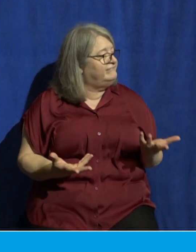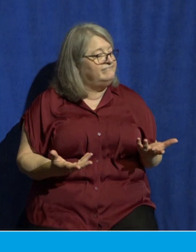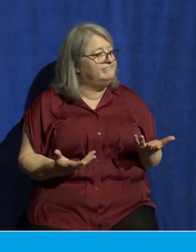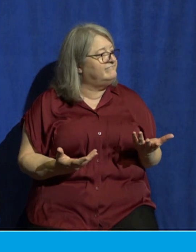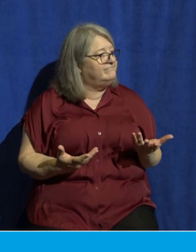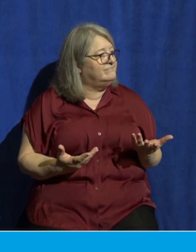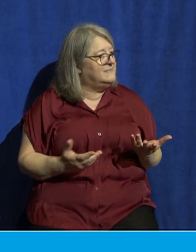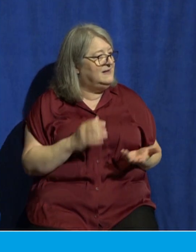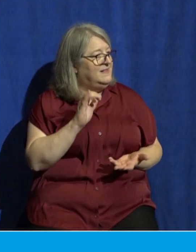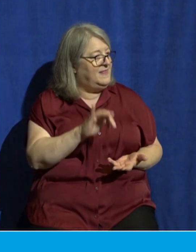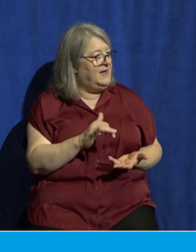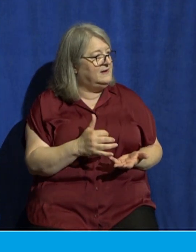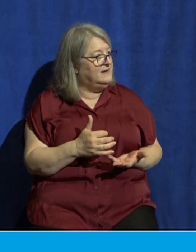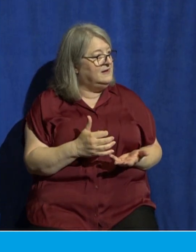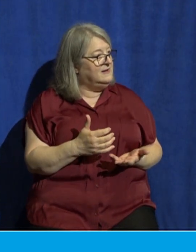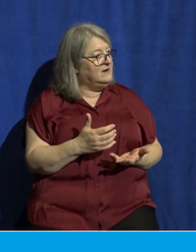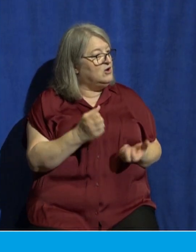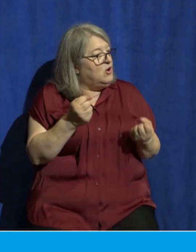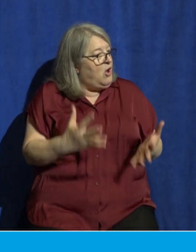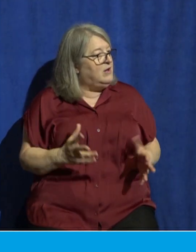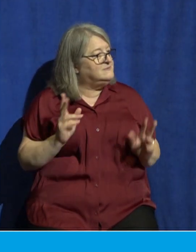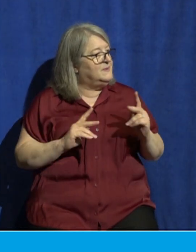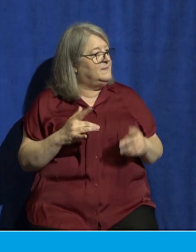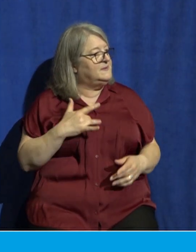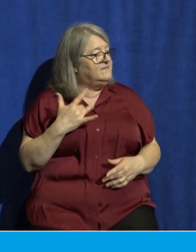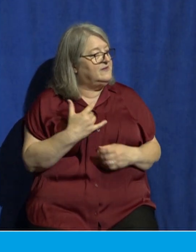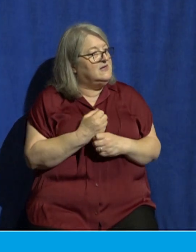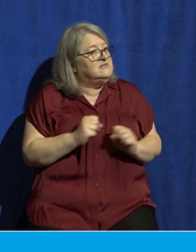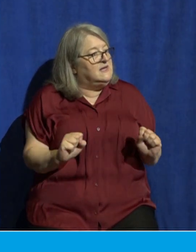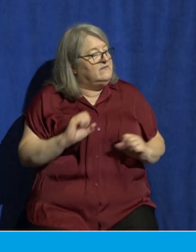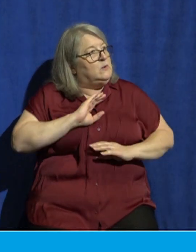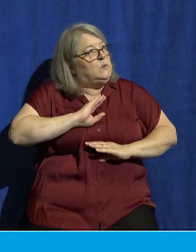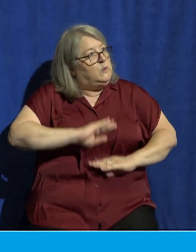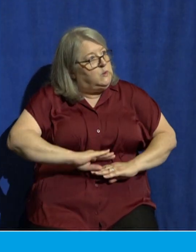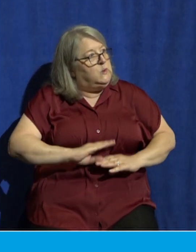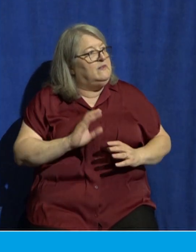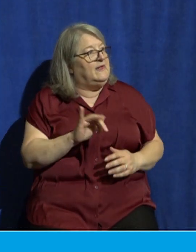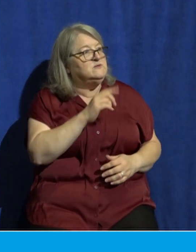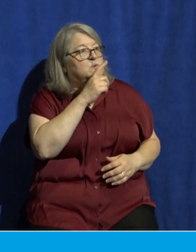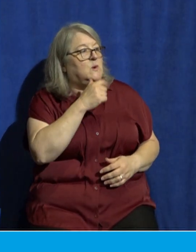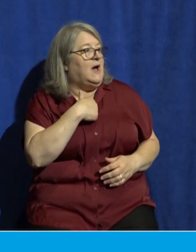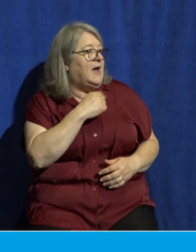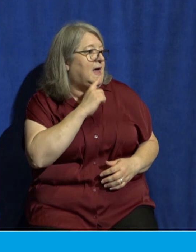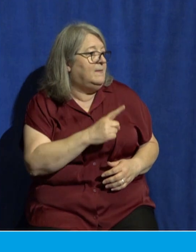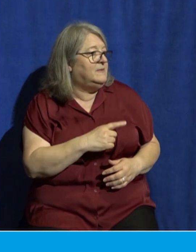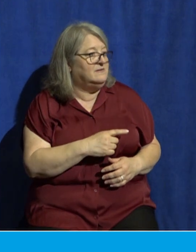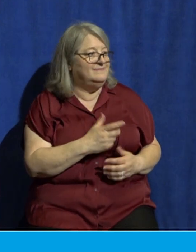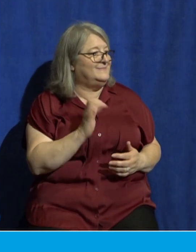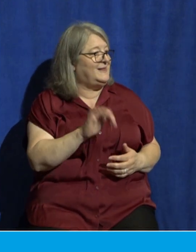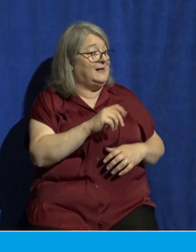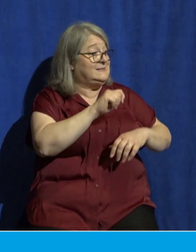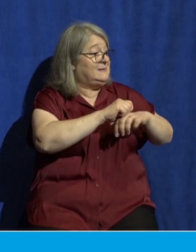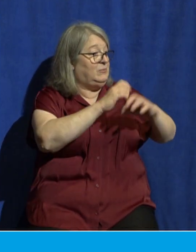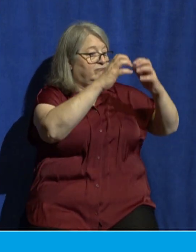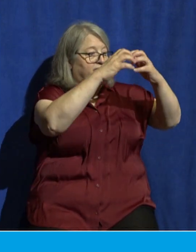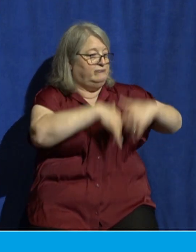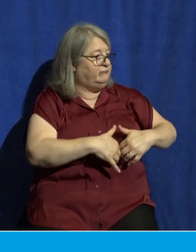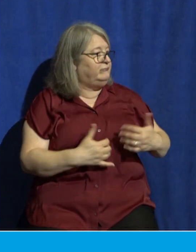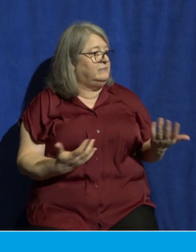given them a sense of security, stability, and identity have come crashing down, and our lives can feel